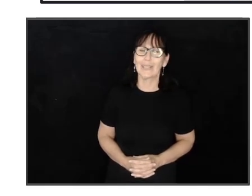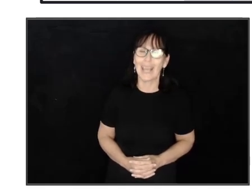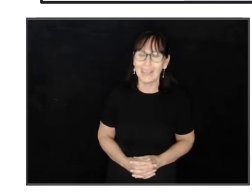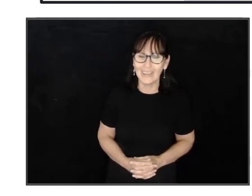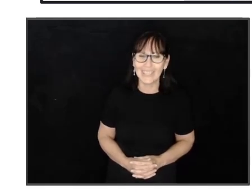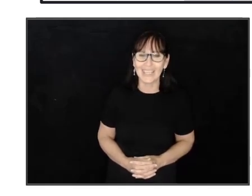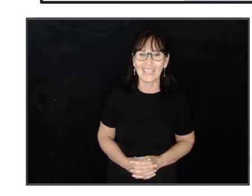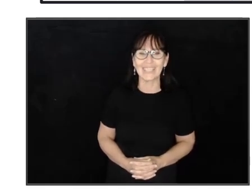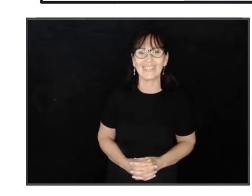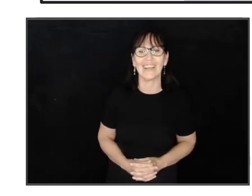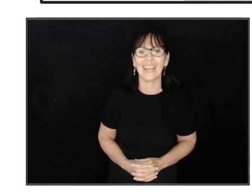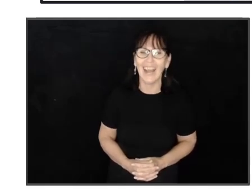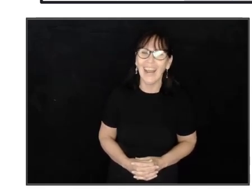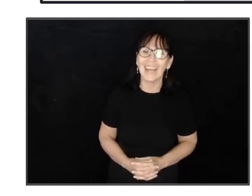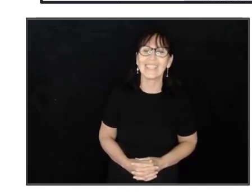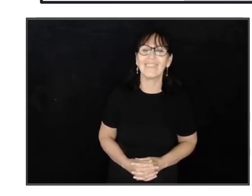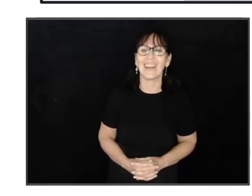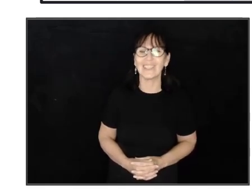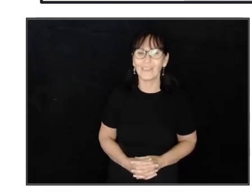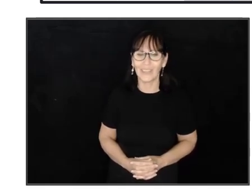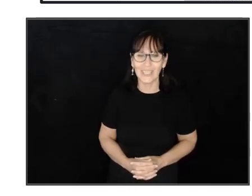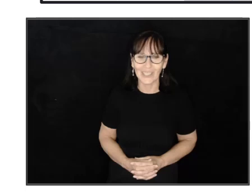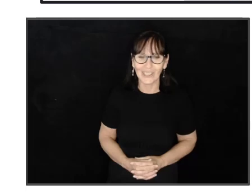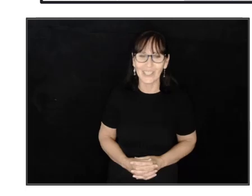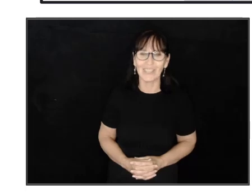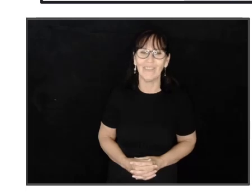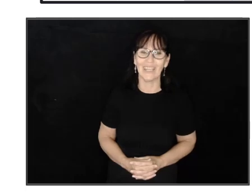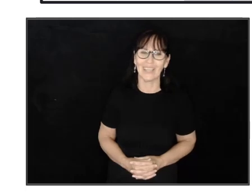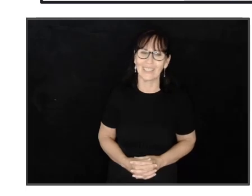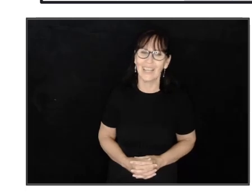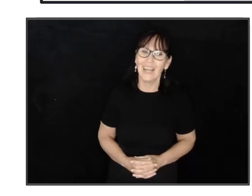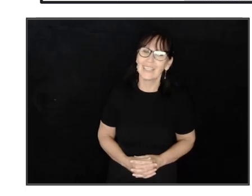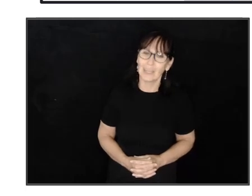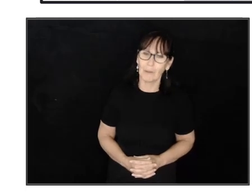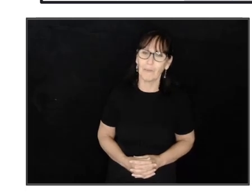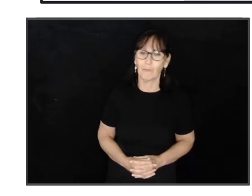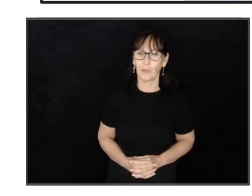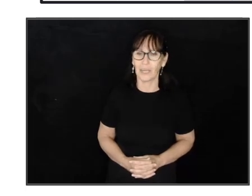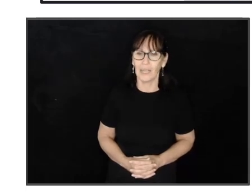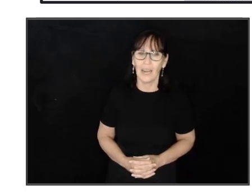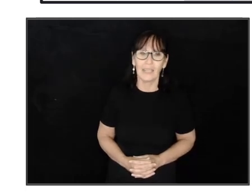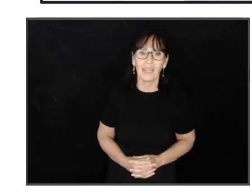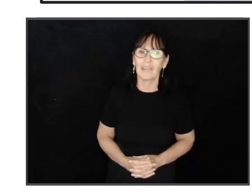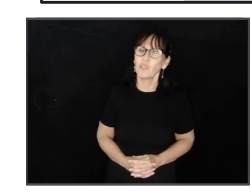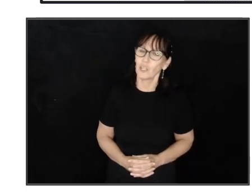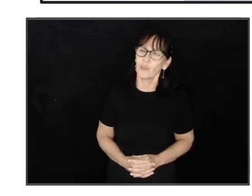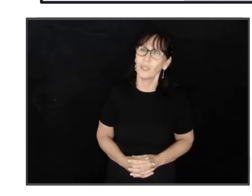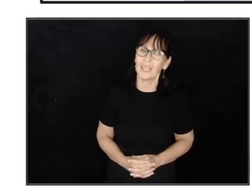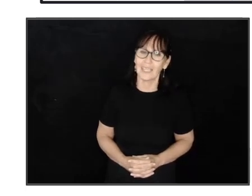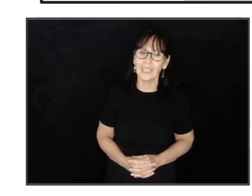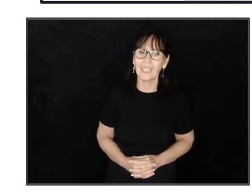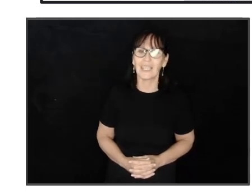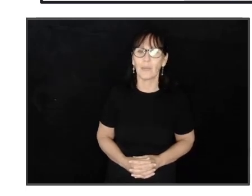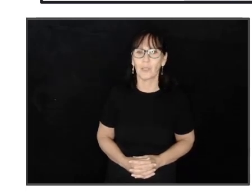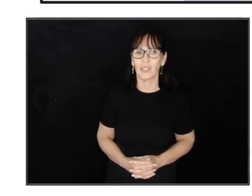Keyword Sign Australia has a range of resources and videos. Some are for free. They have just released Keyword Sign